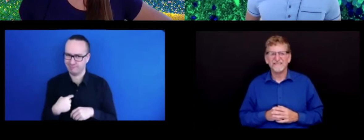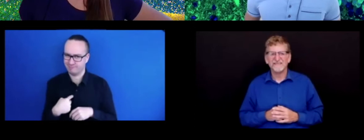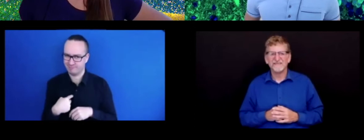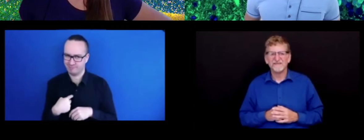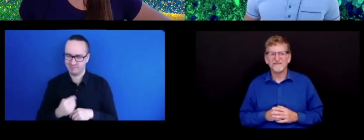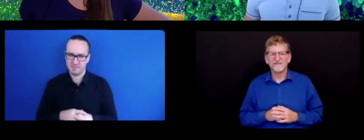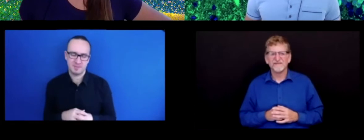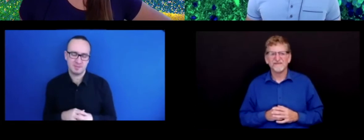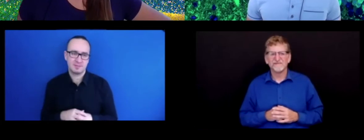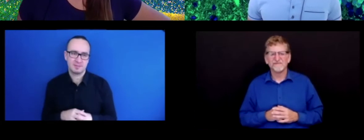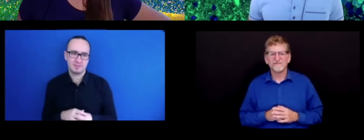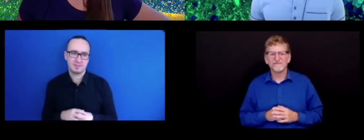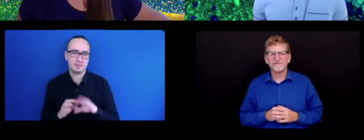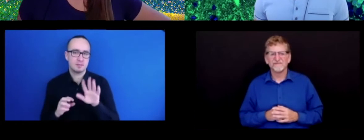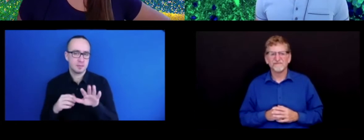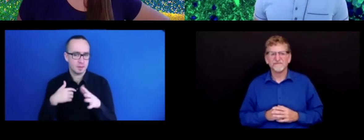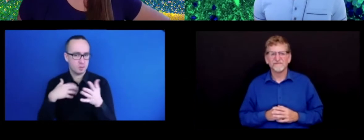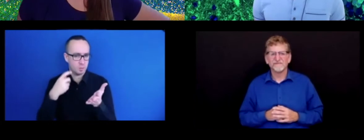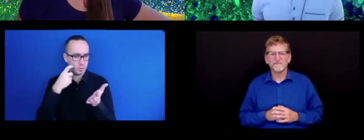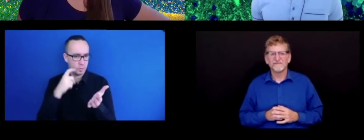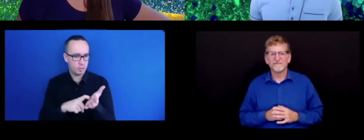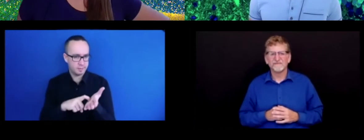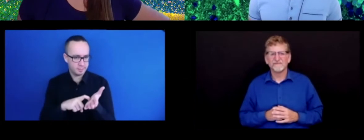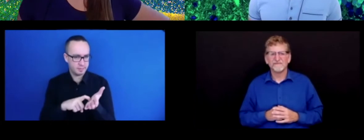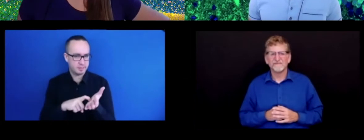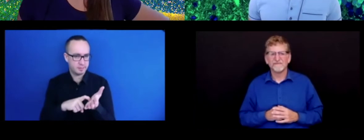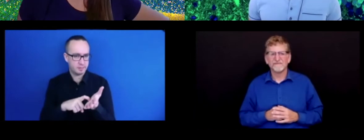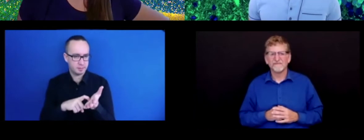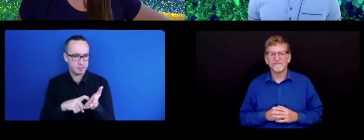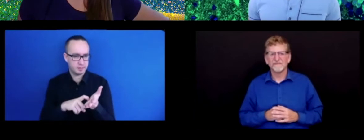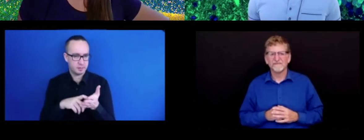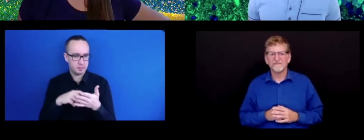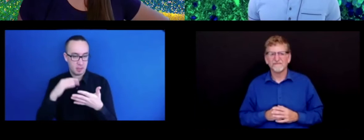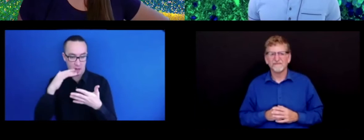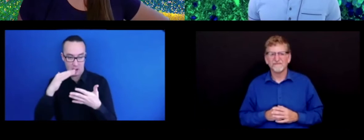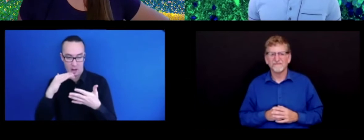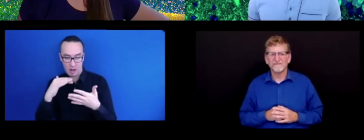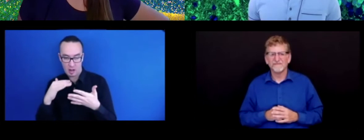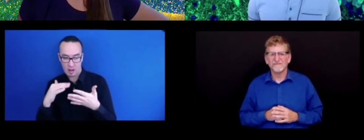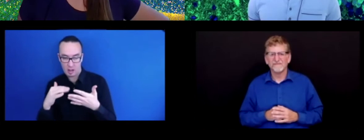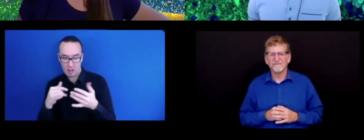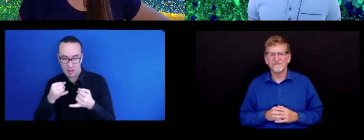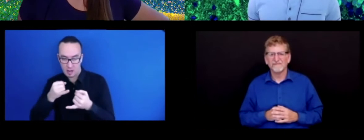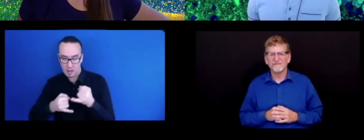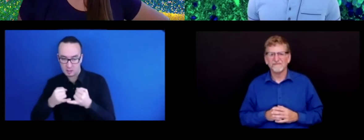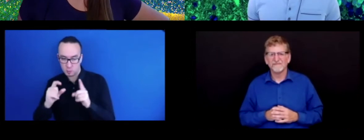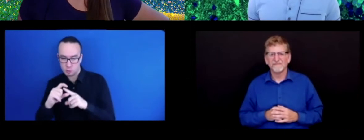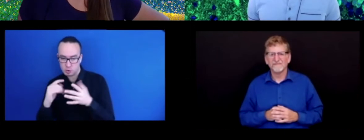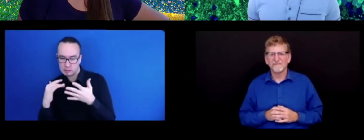So one of the things you might have noticed is that some of the last words might have felt a little bit easier to remember.